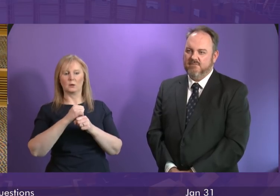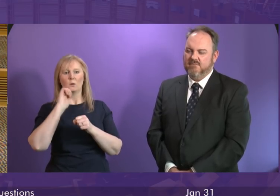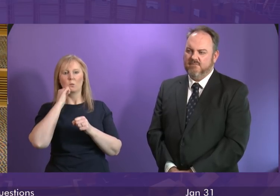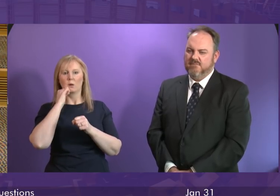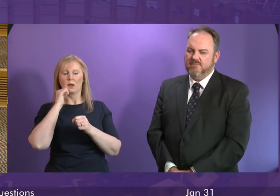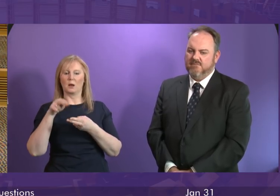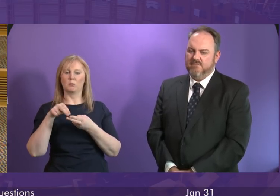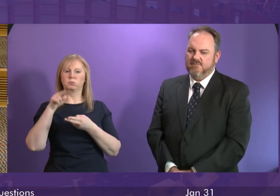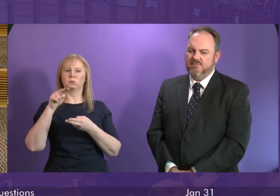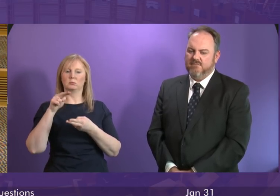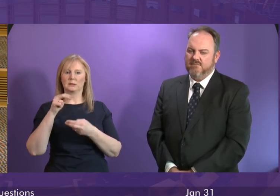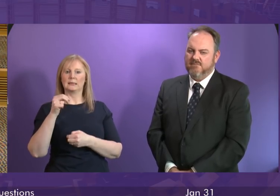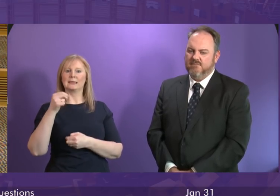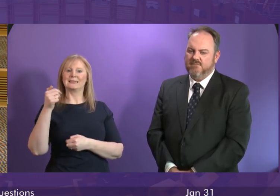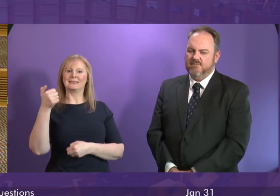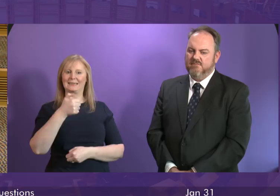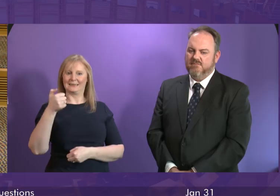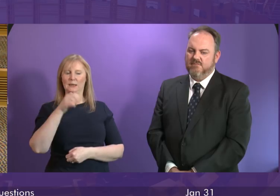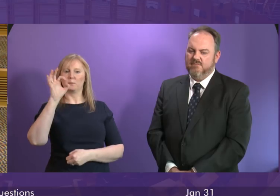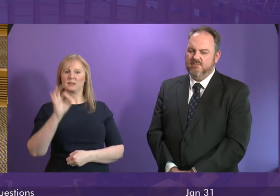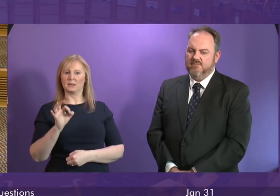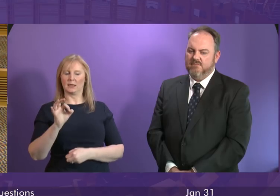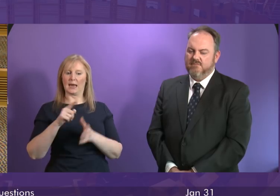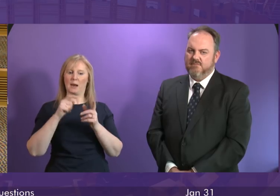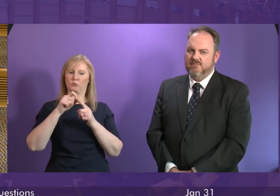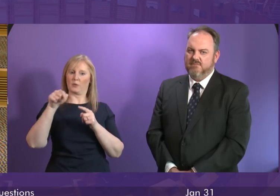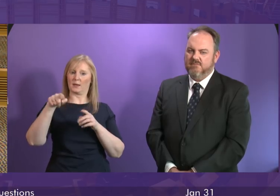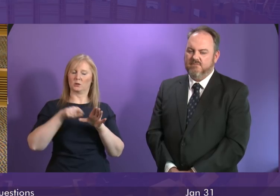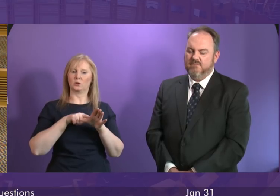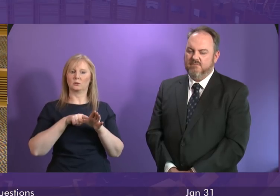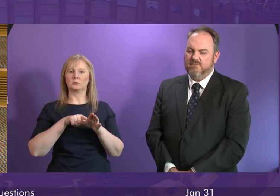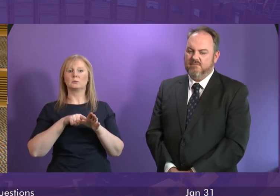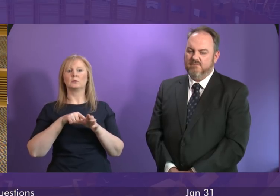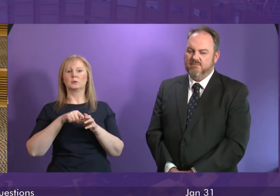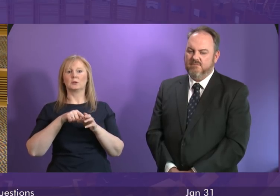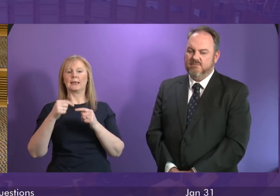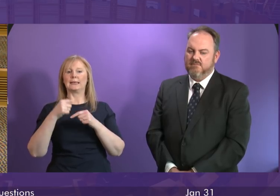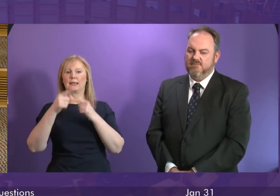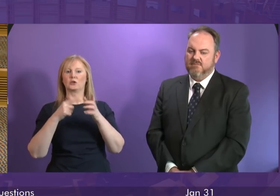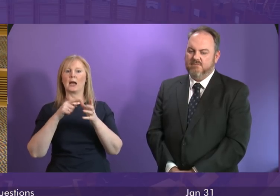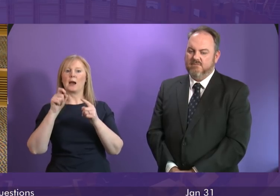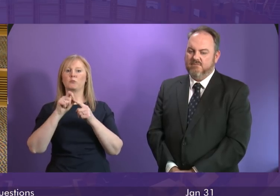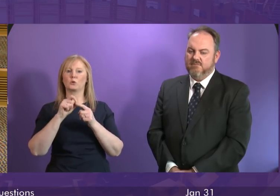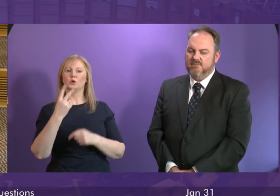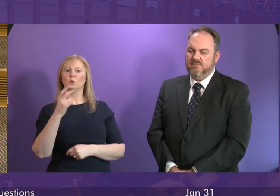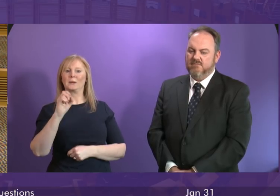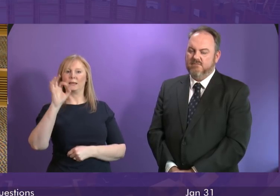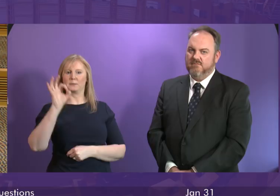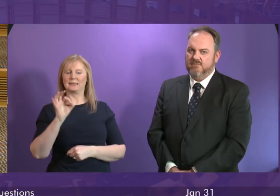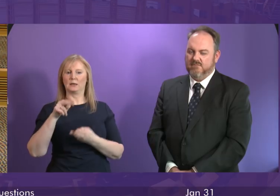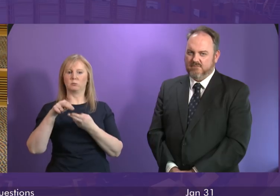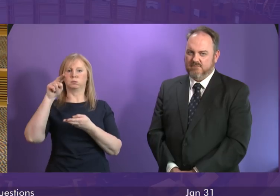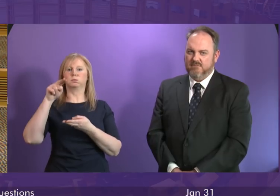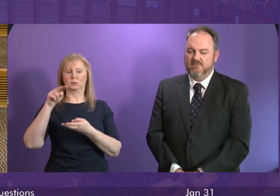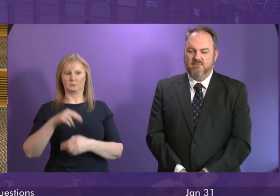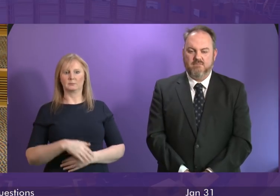in their salaries by 16% by April this year and almost 20% by April next year which is important because